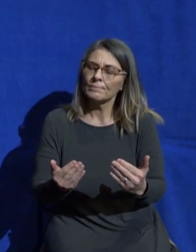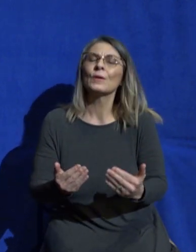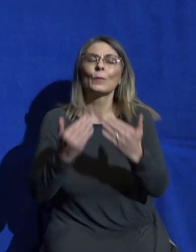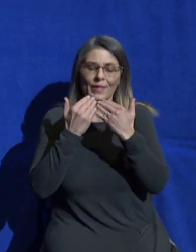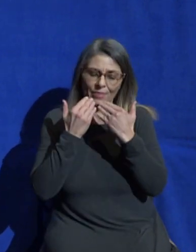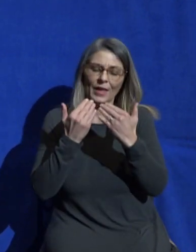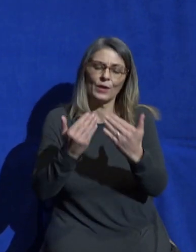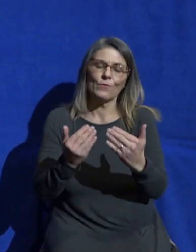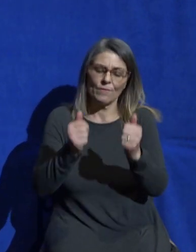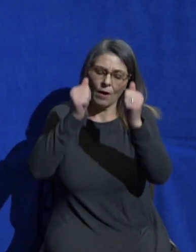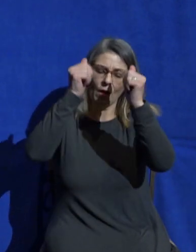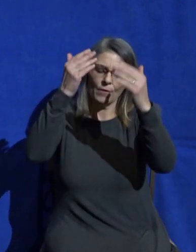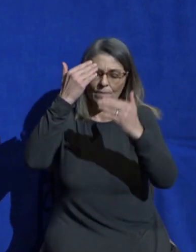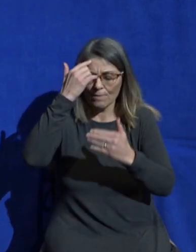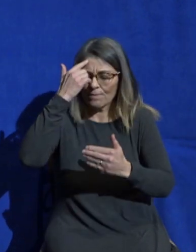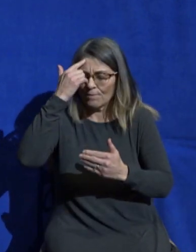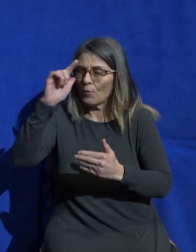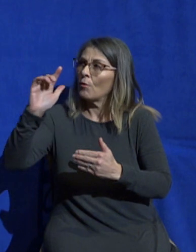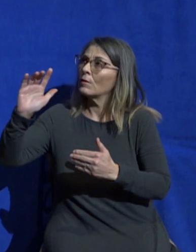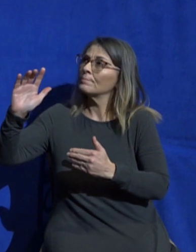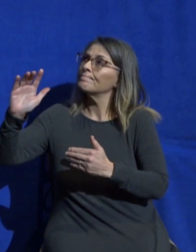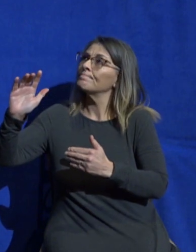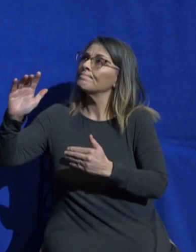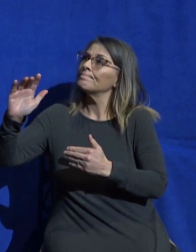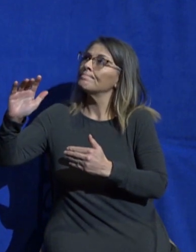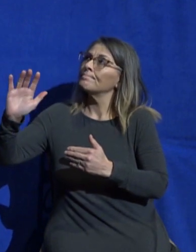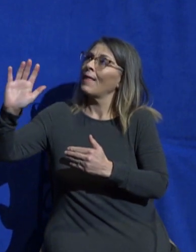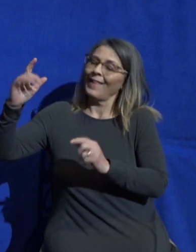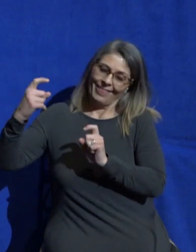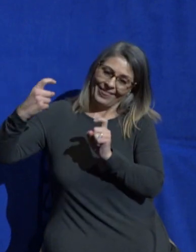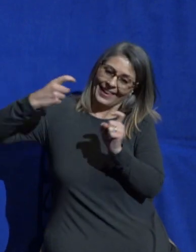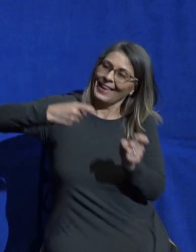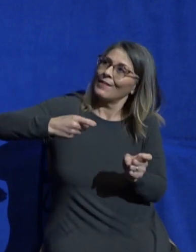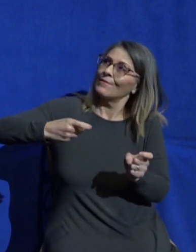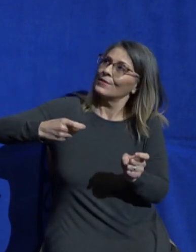that we don't just have to know about you but that we can be with you